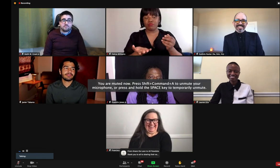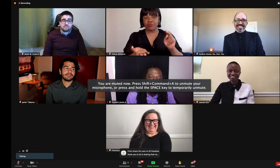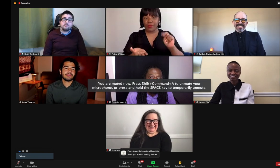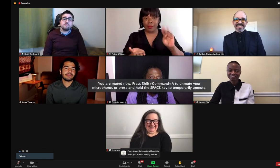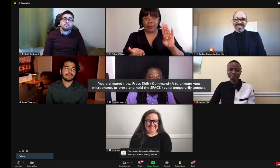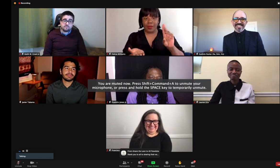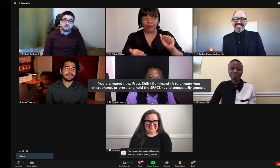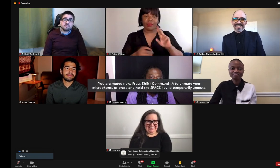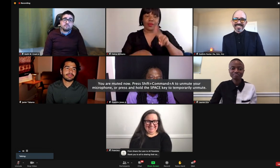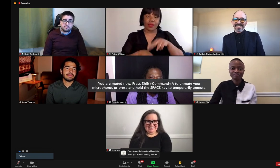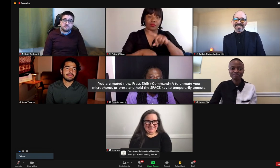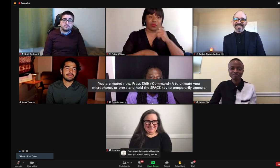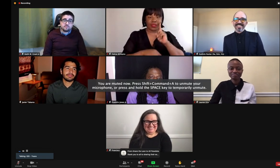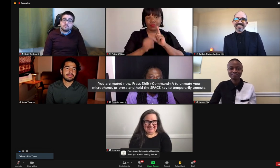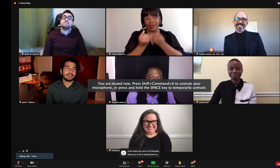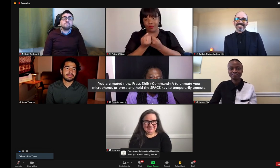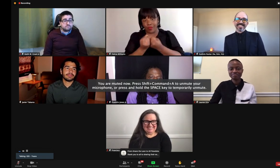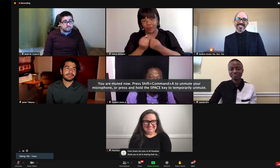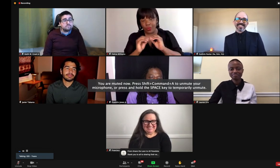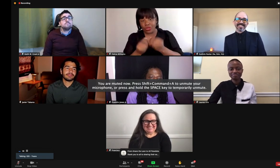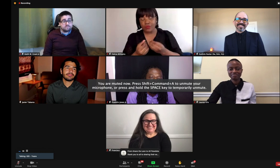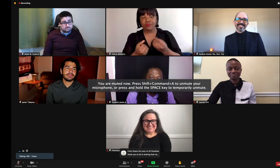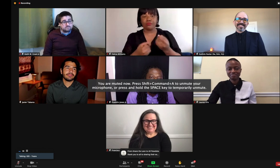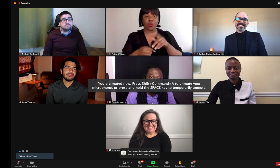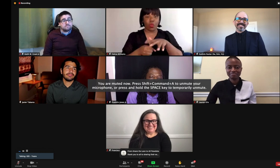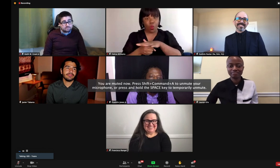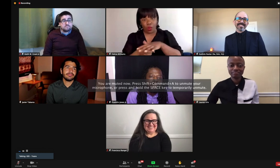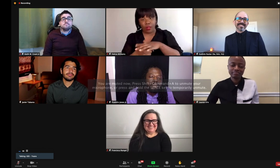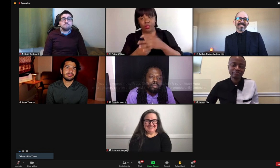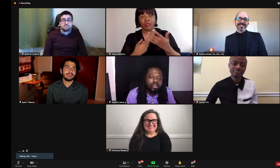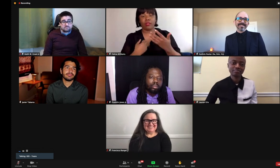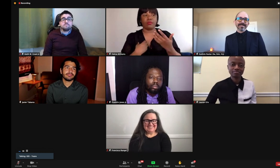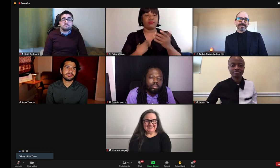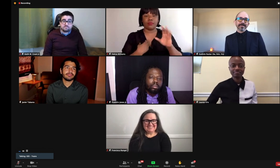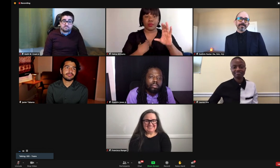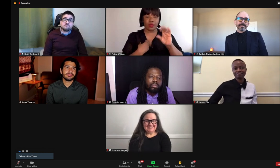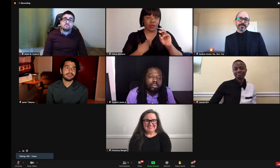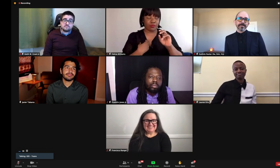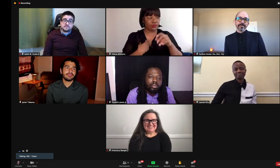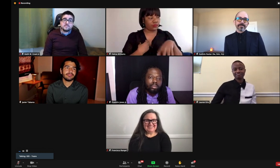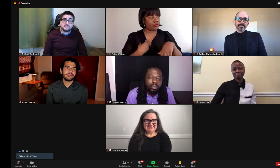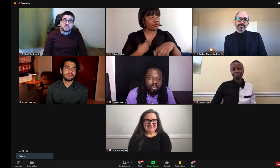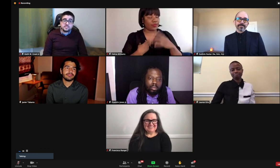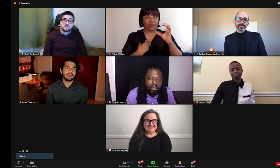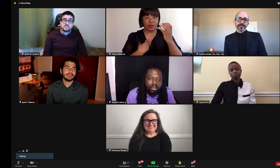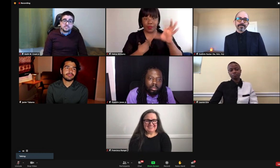You can also connect with organizations like NBDA, National Black Deaf Advocates. They've got local chapters.